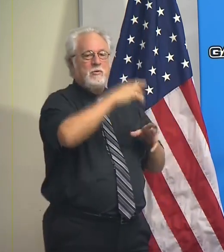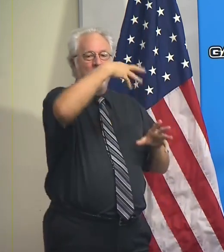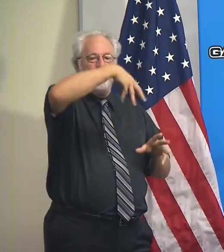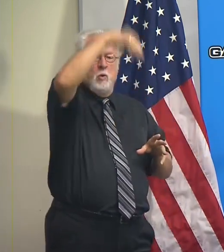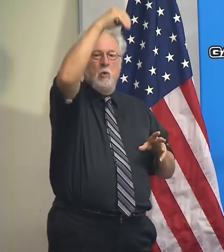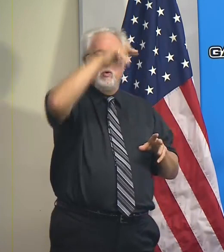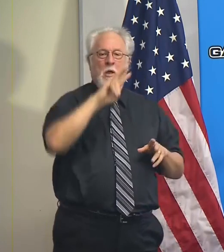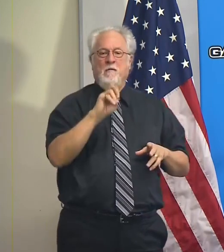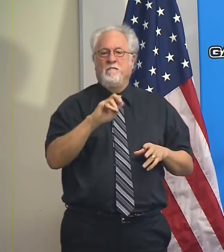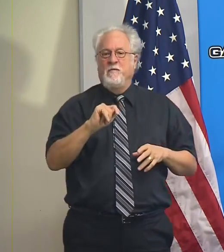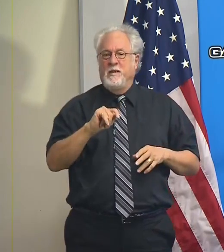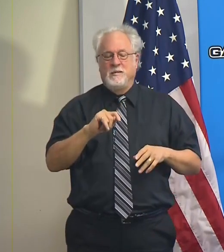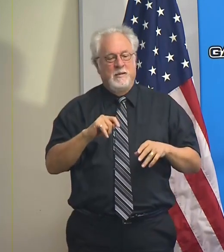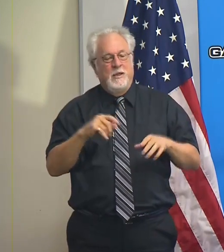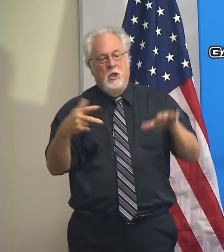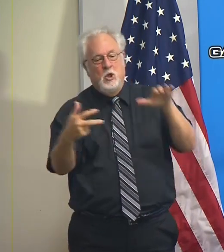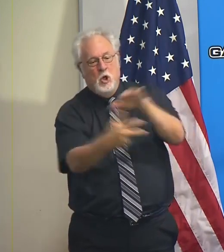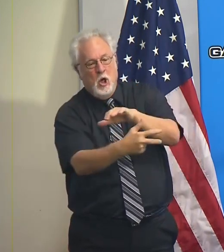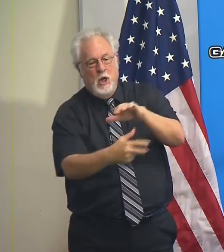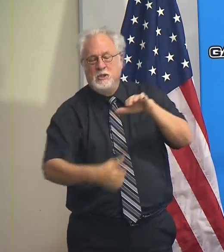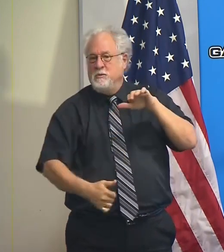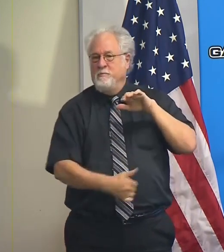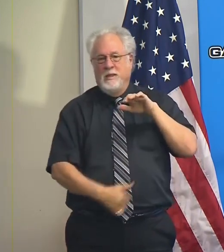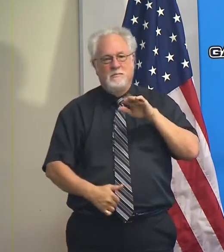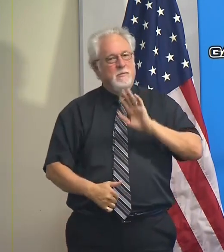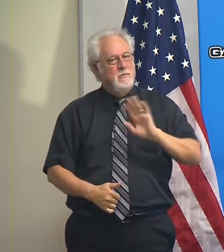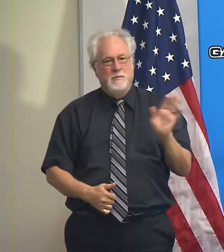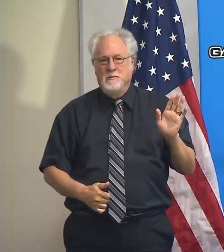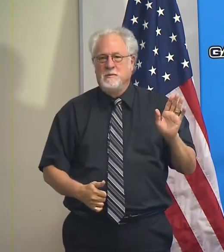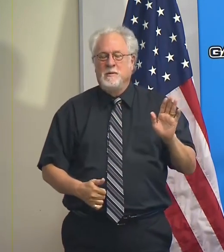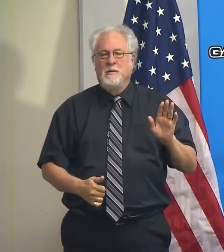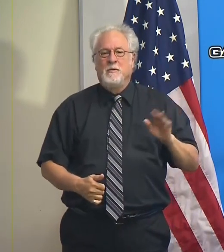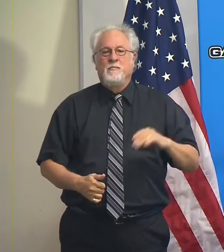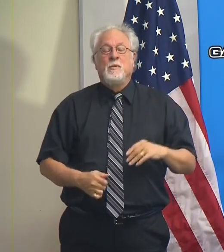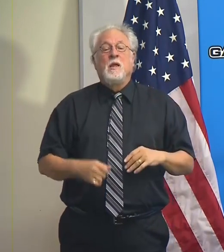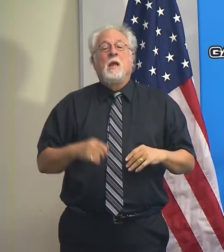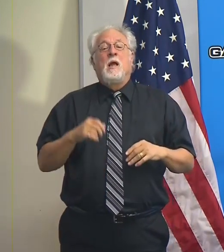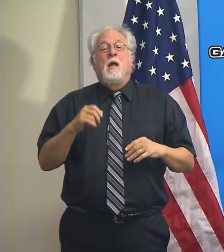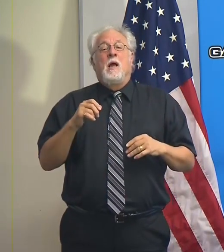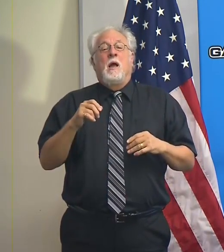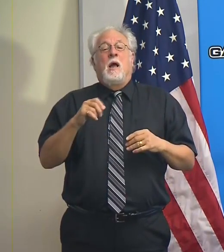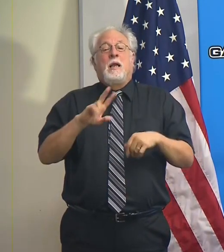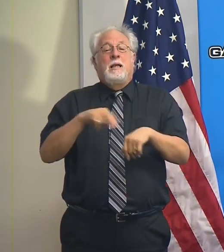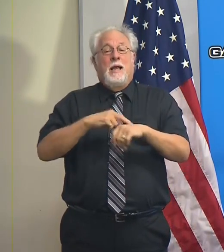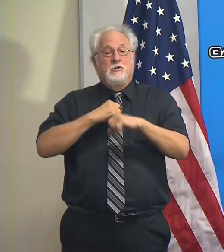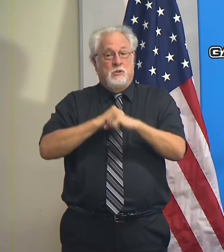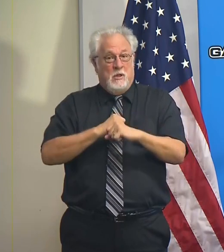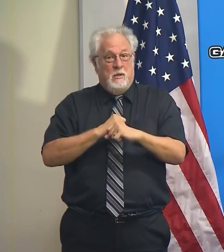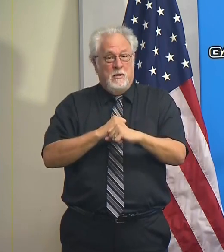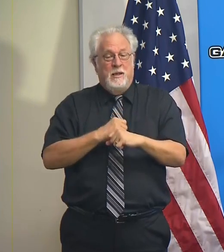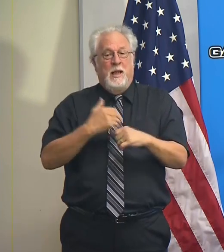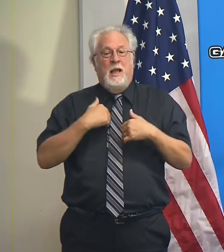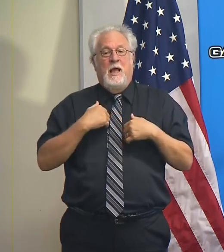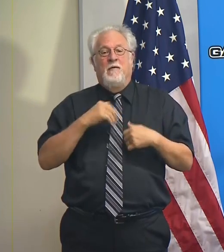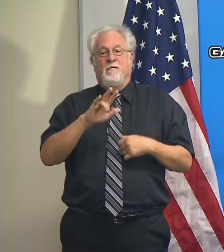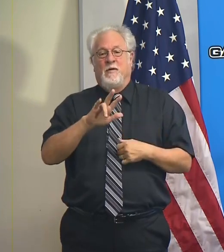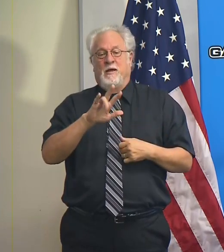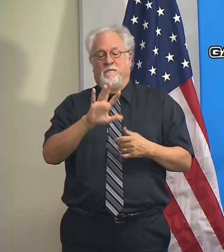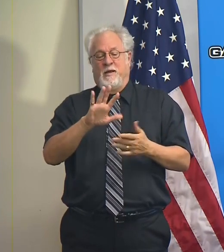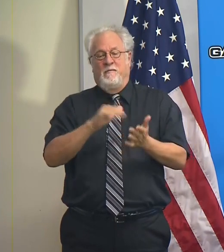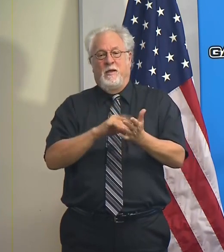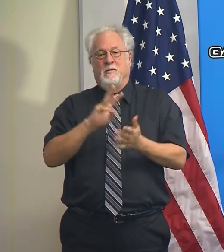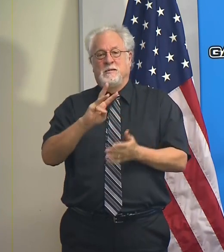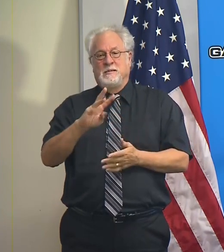Don't put it in your garage, your basement, or anything like that. And update on the National Guard. They have just over 5,600